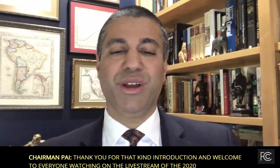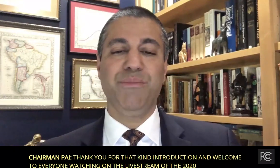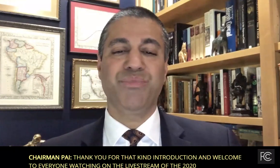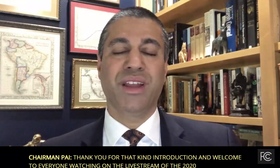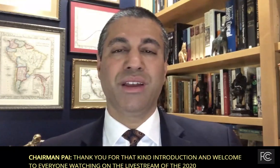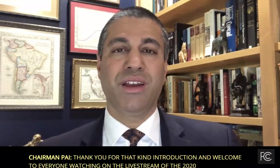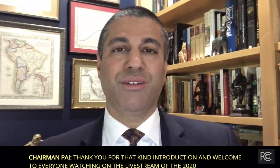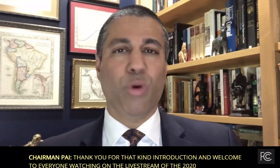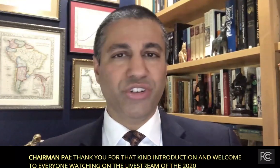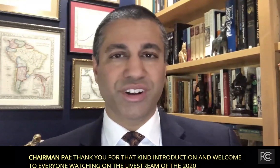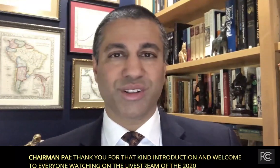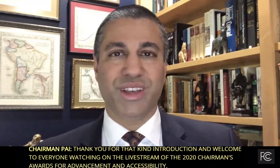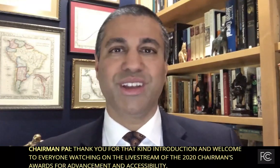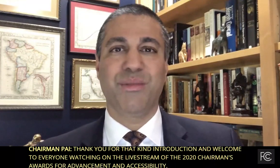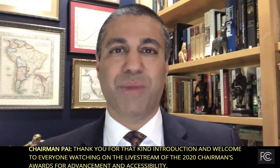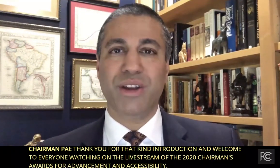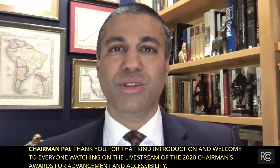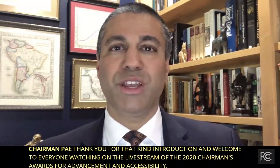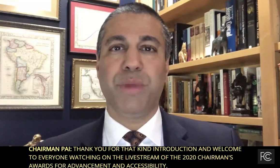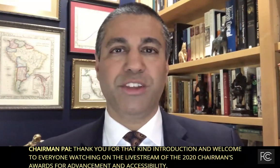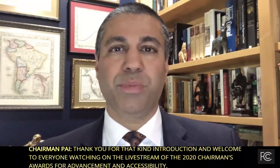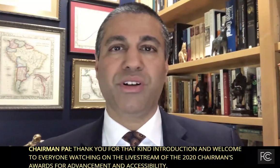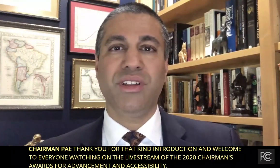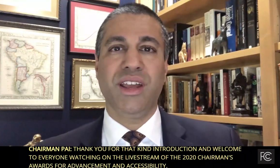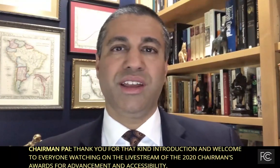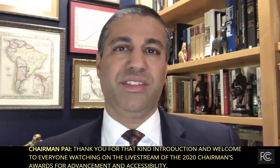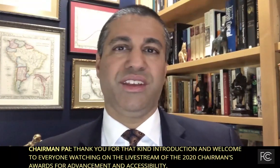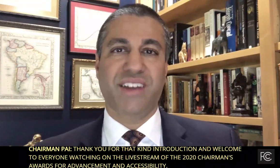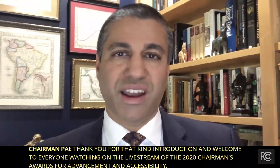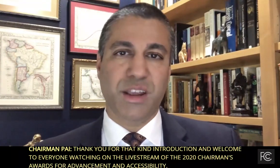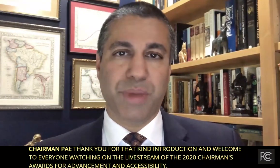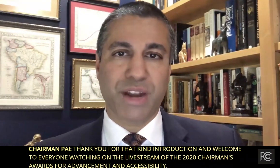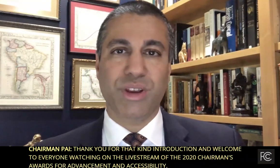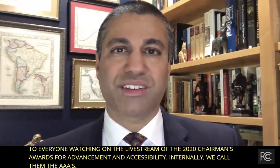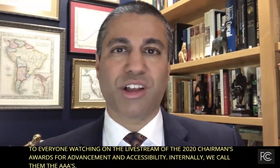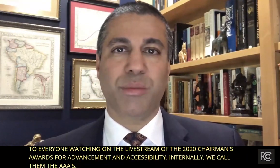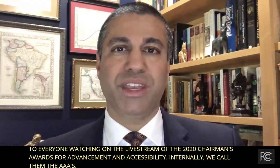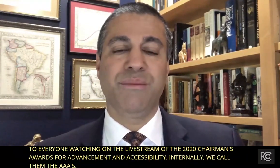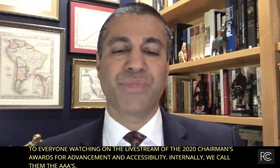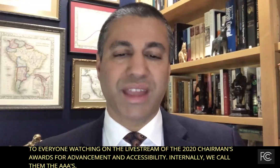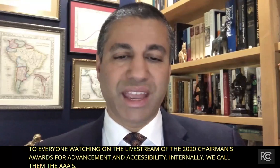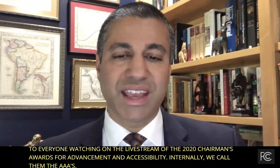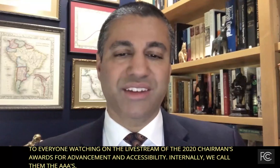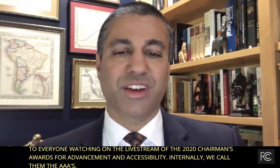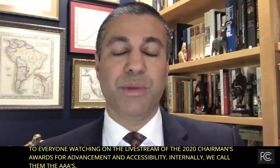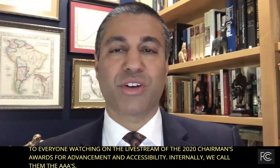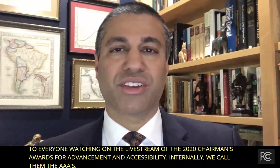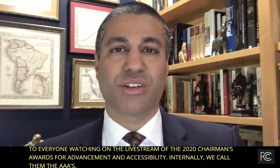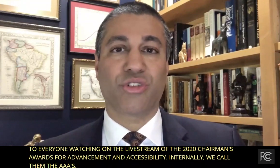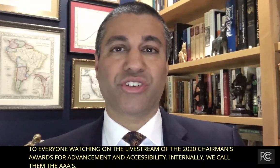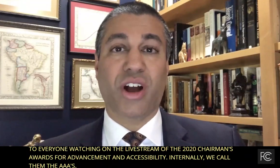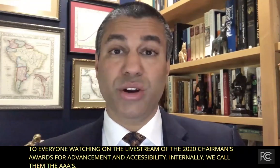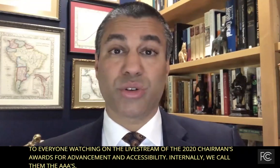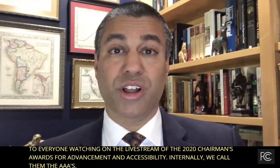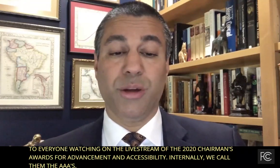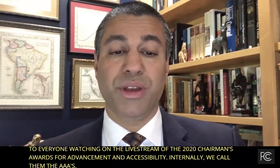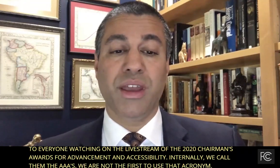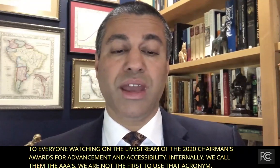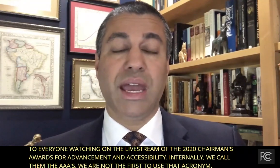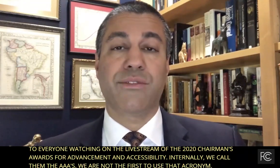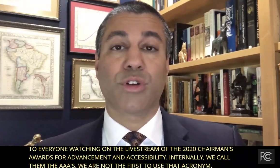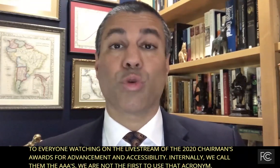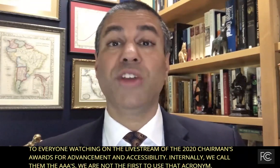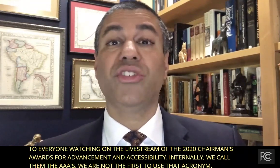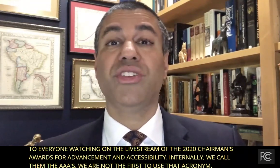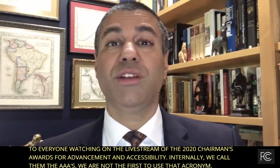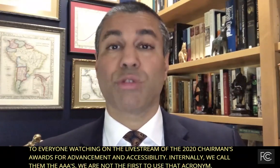that acronym. Fortunately, Minor League Baseball, the Tiny Batteries Lobby, and America's largest auto club